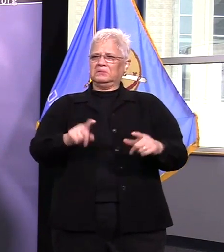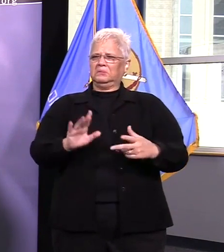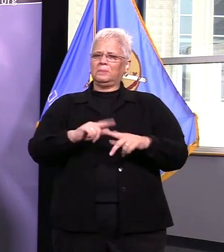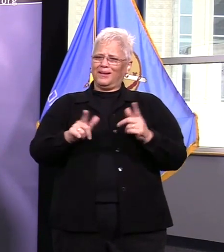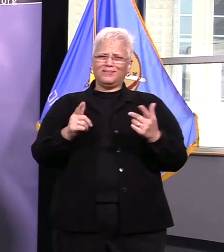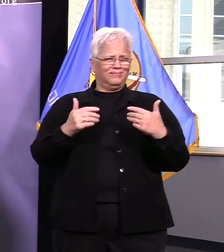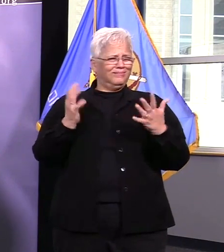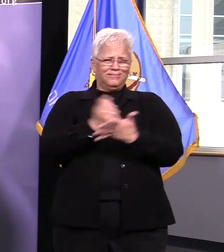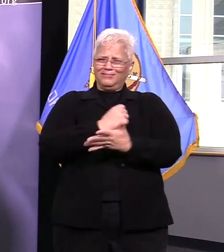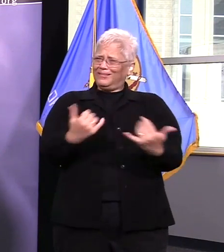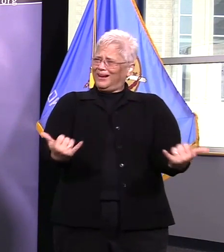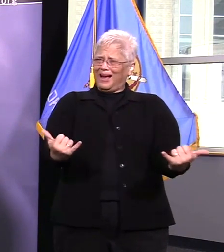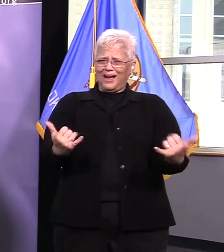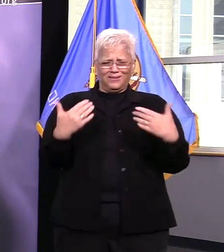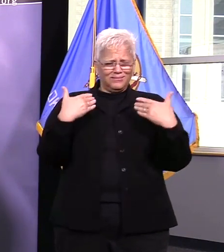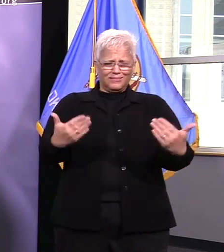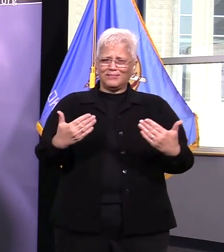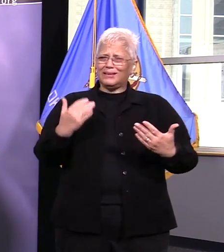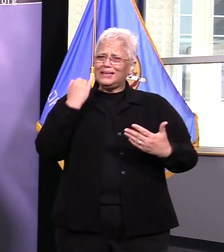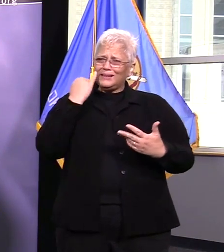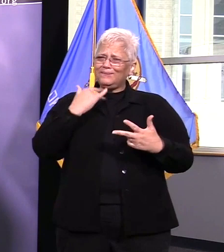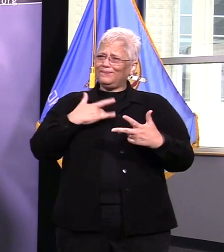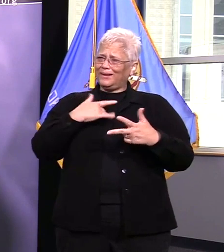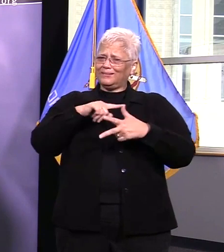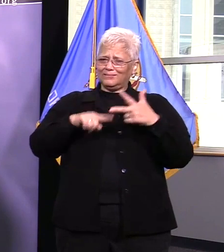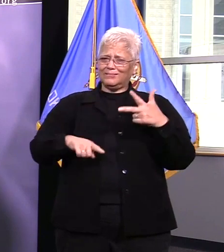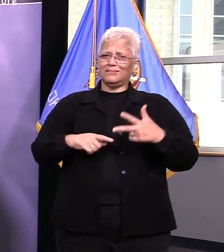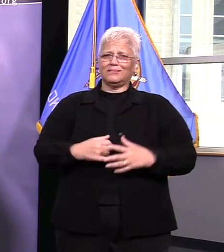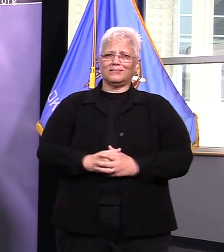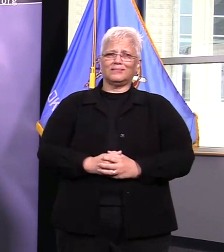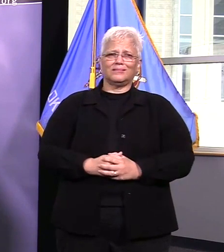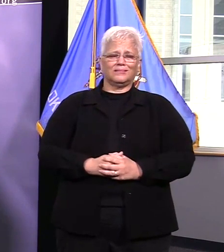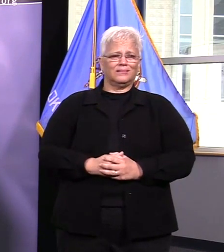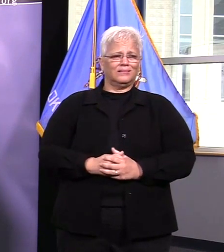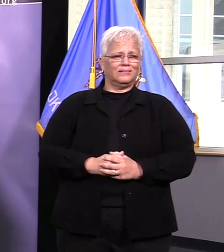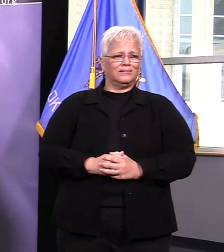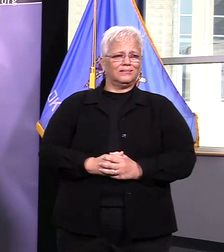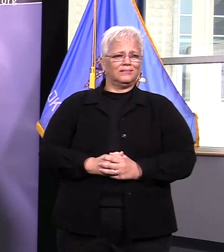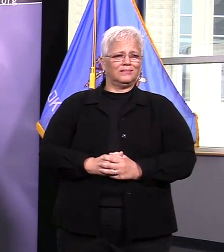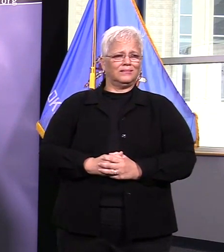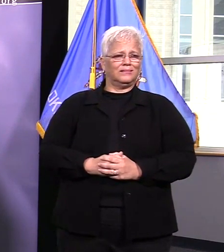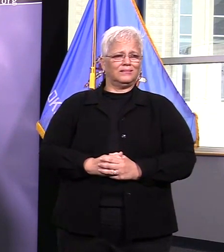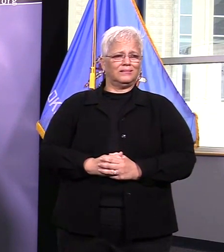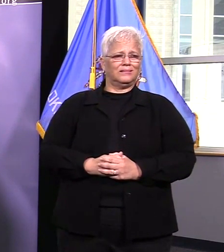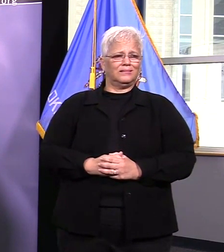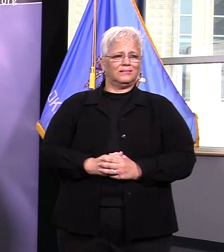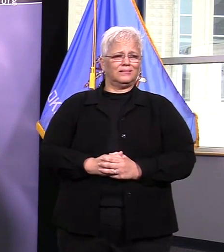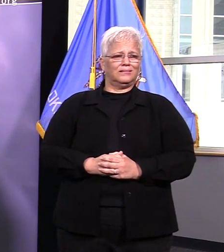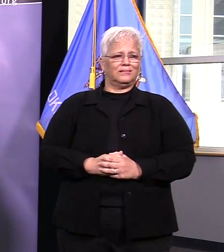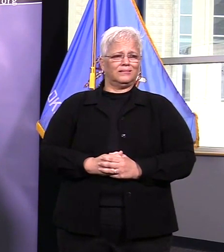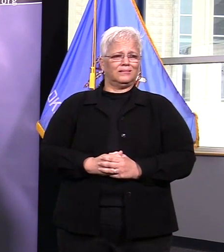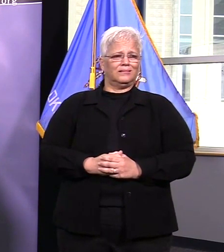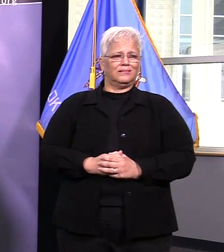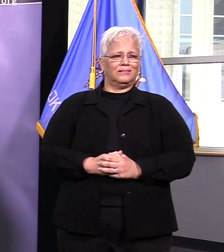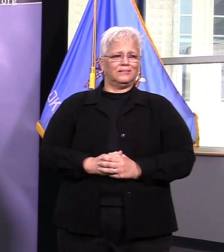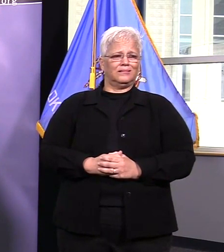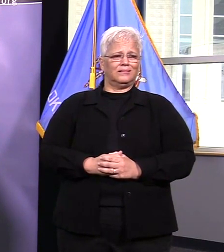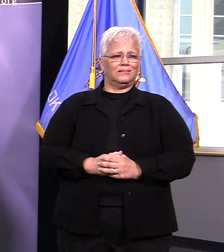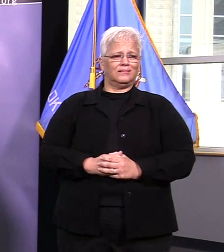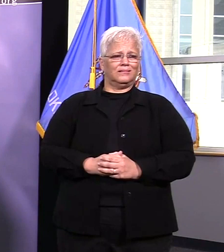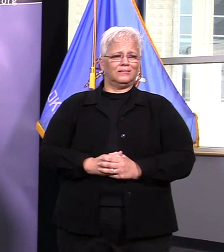channel eight what does the governor's declaration of statewide health emergency affect how does it affect